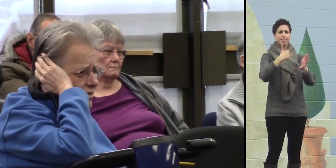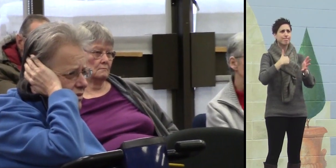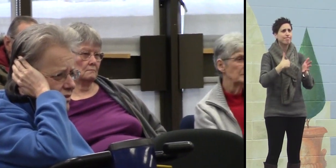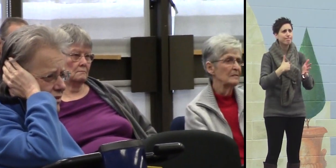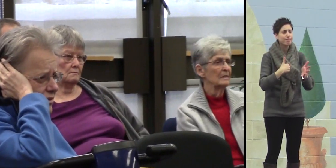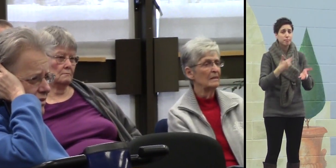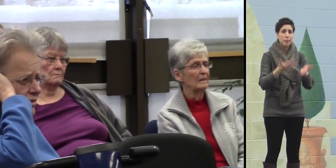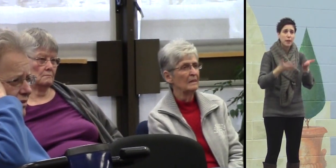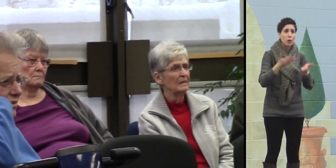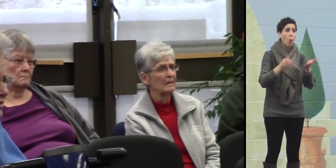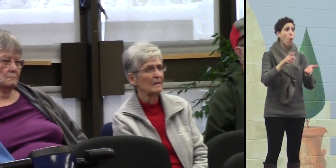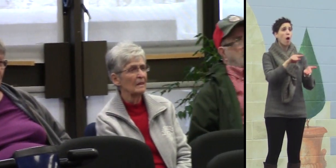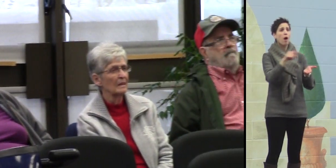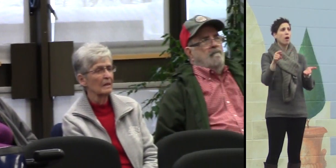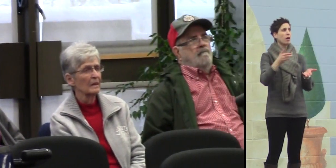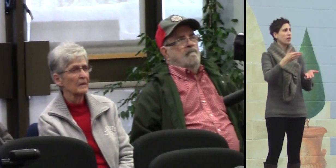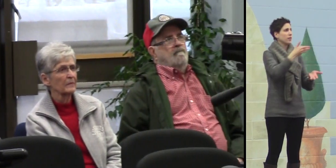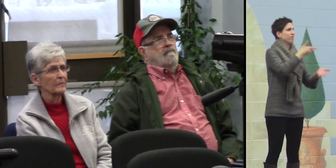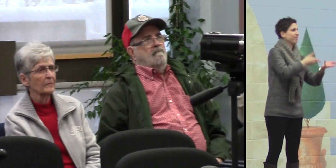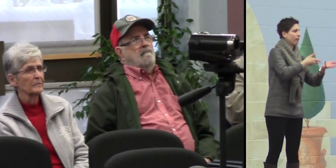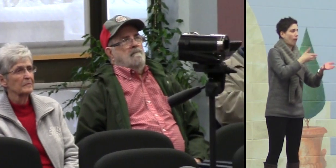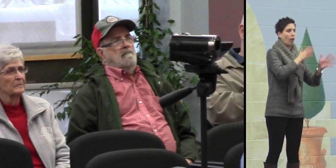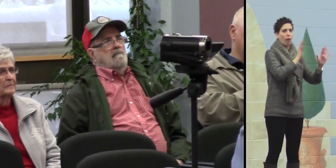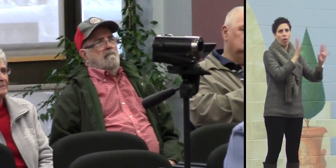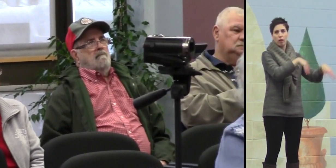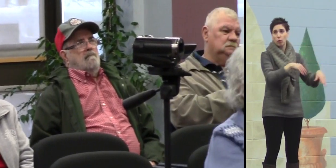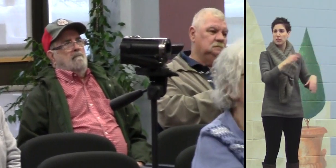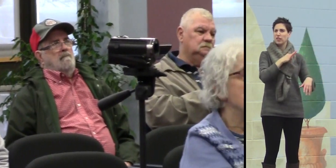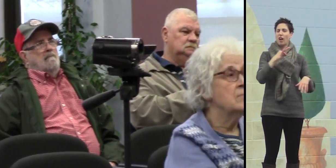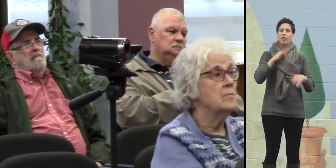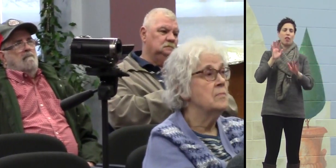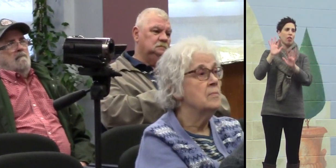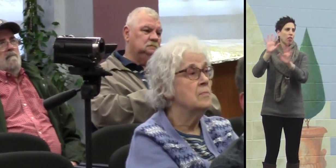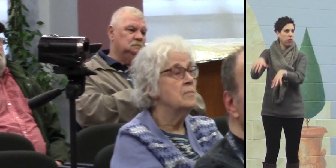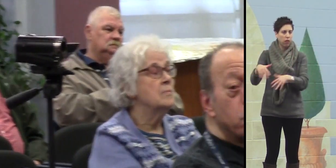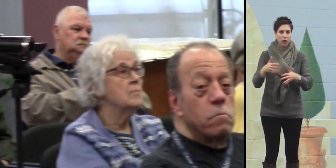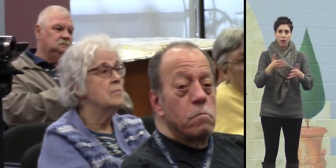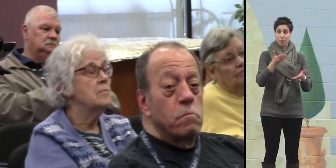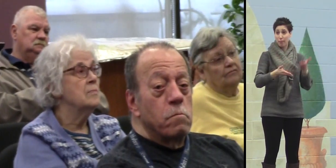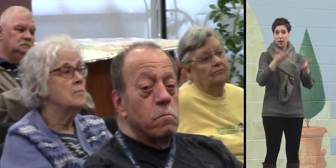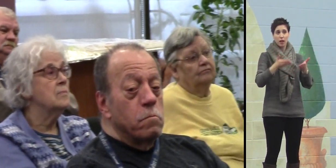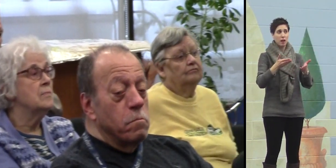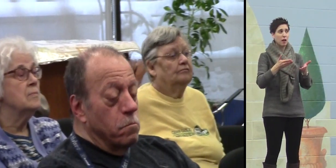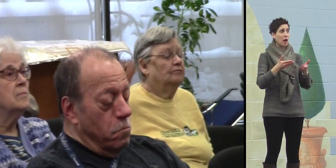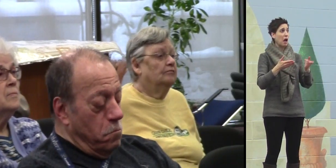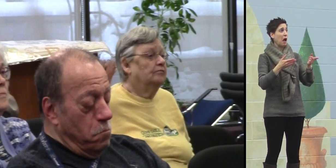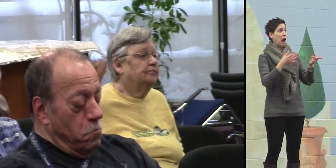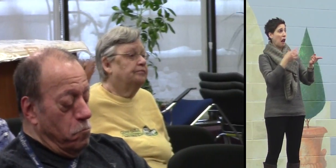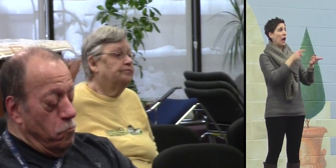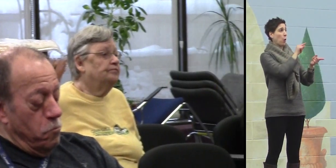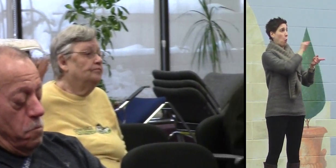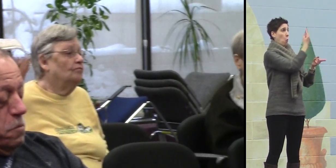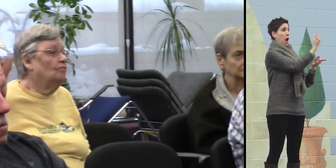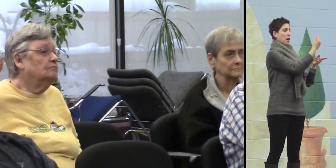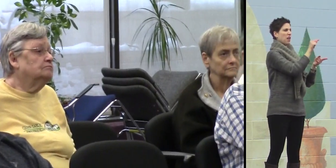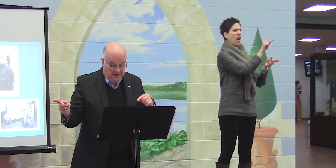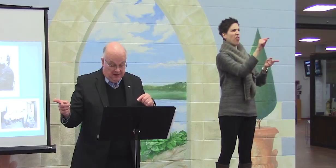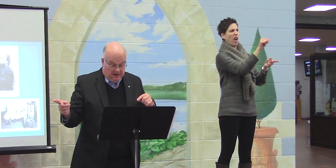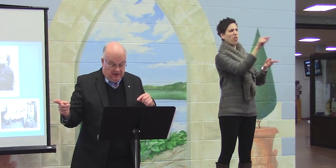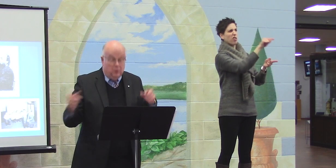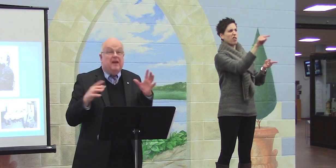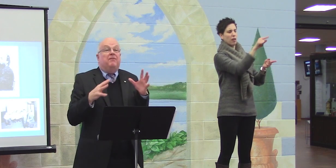You may have social problems with friends or staff. You like one person. You don't like another person.